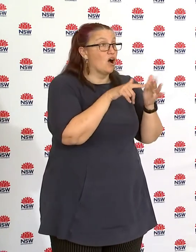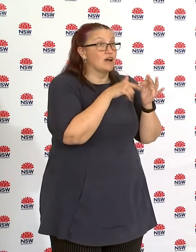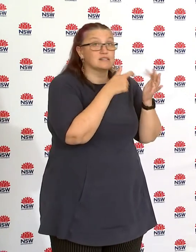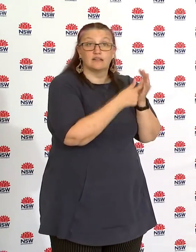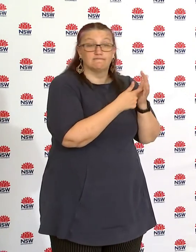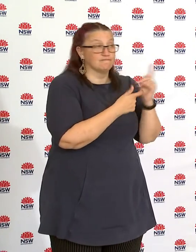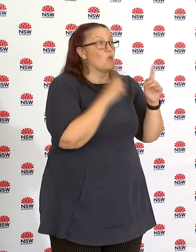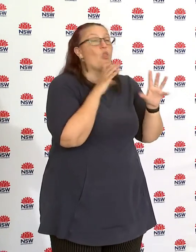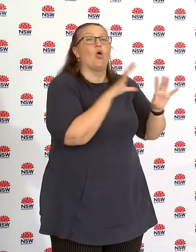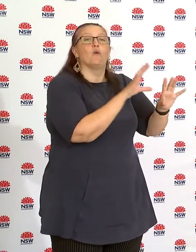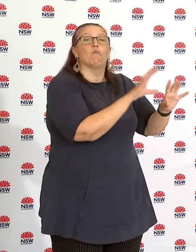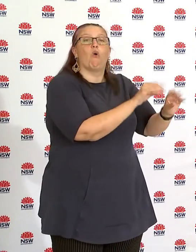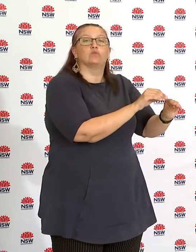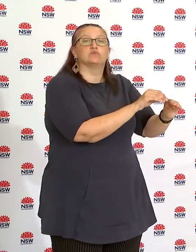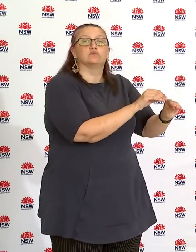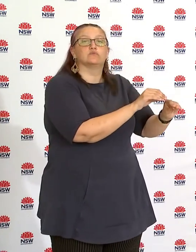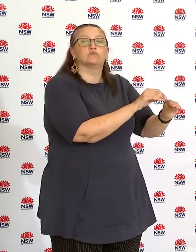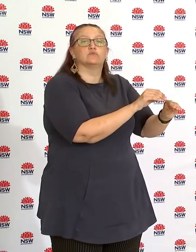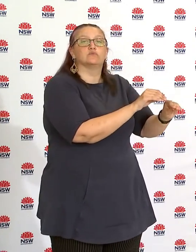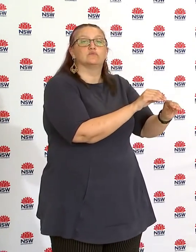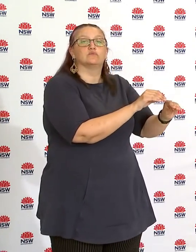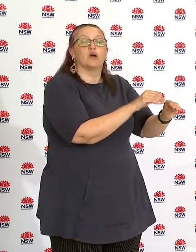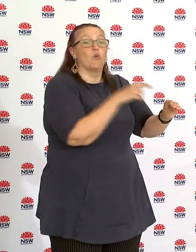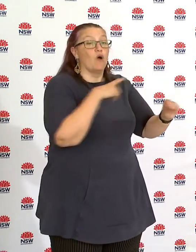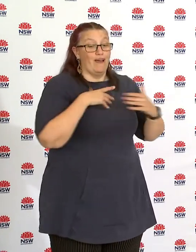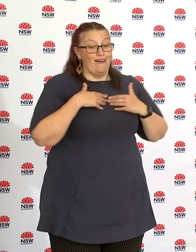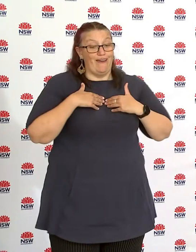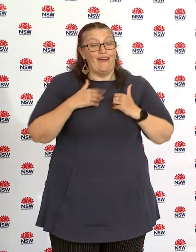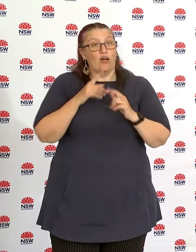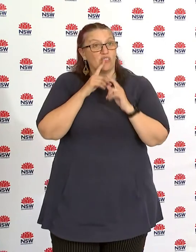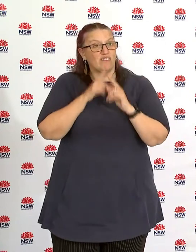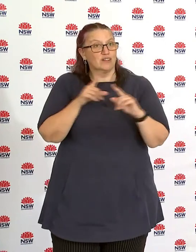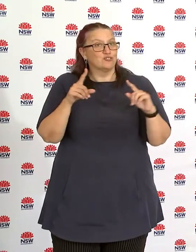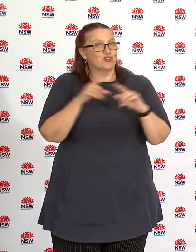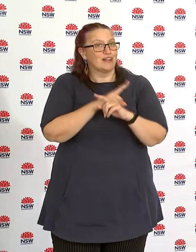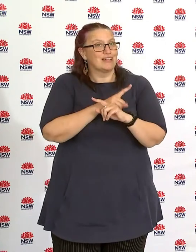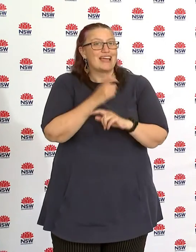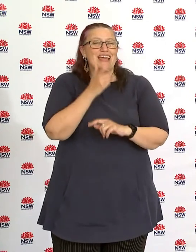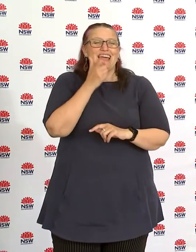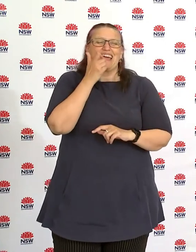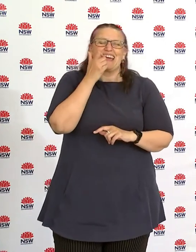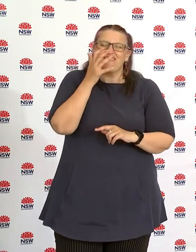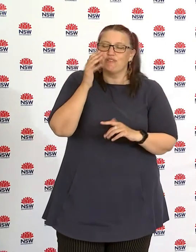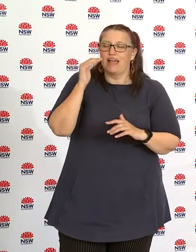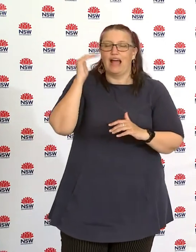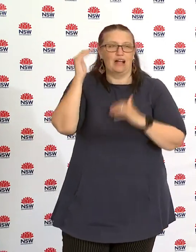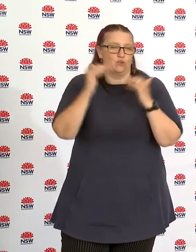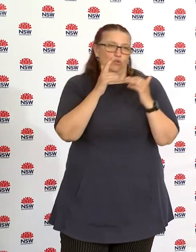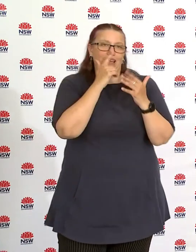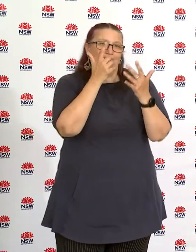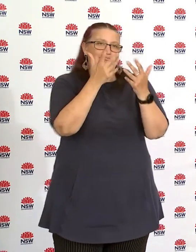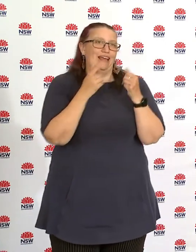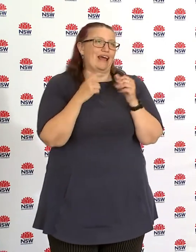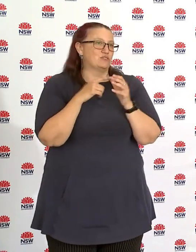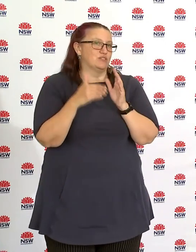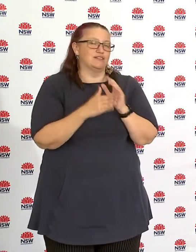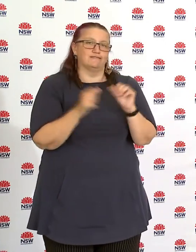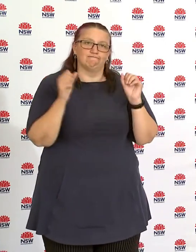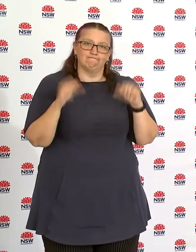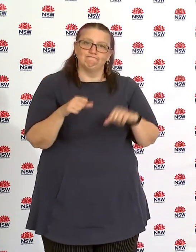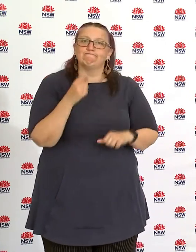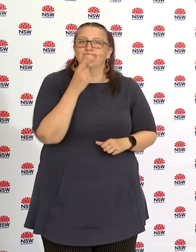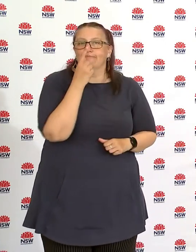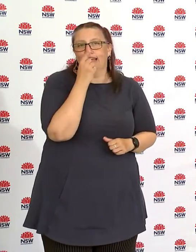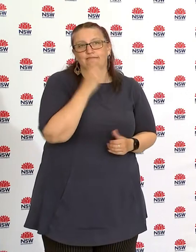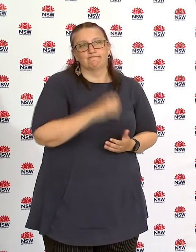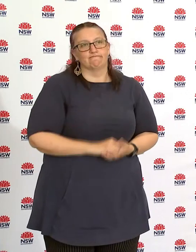want to get the visor because the health advice has changed every adult can get the astrazeneca but i think people would appreciate the stress